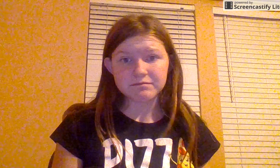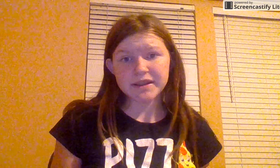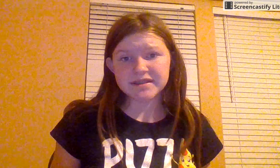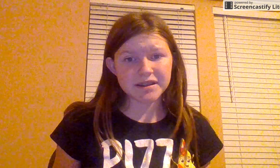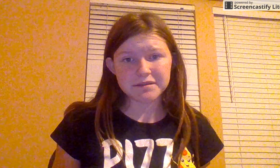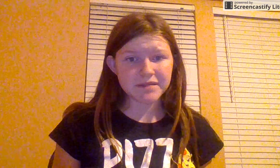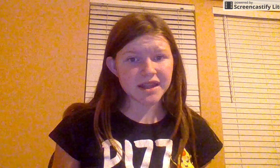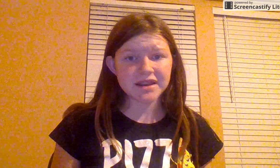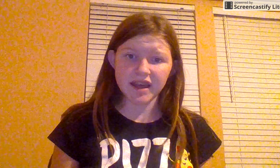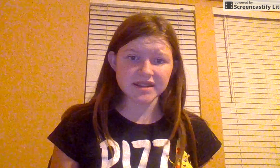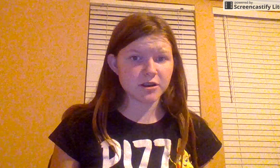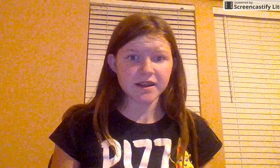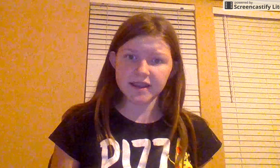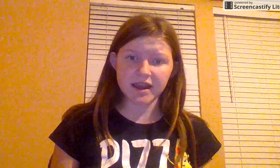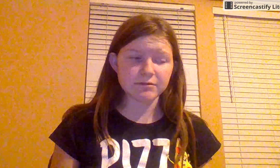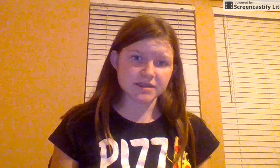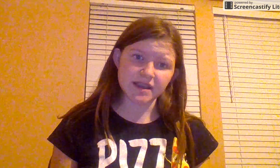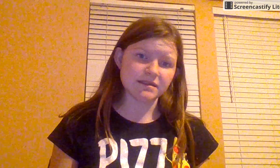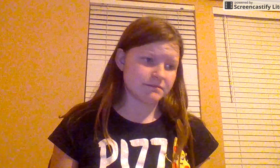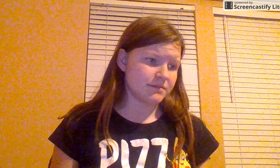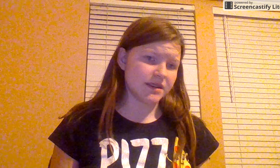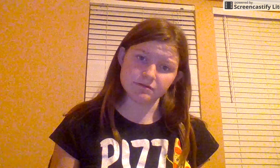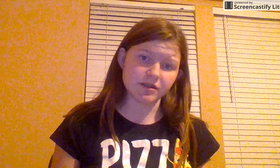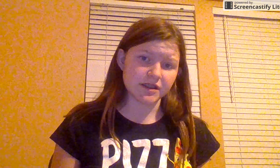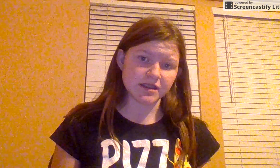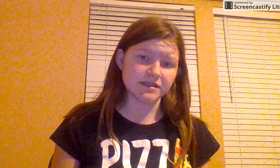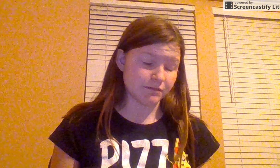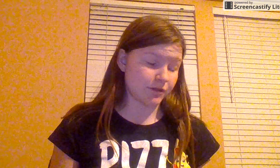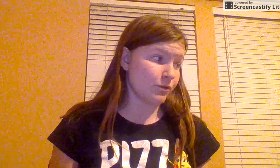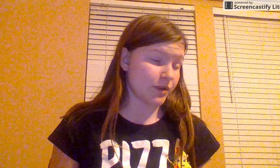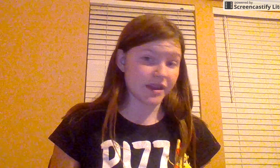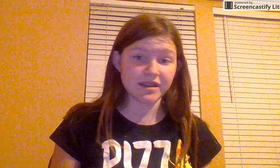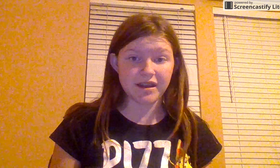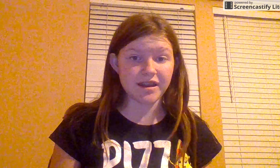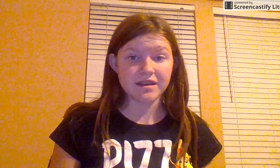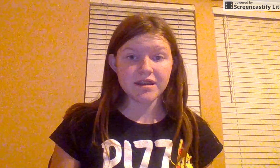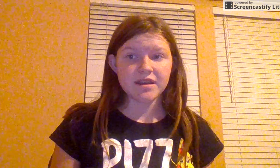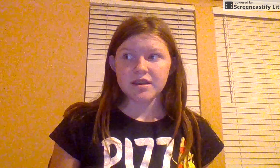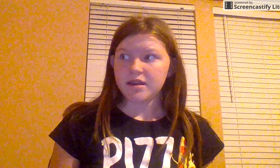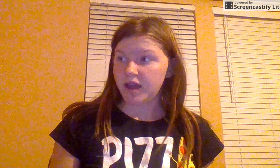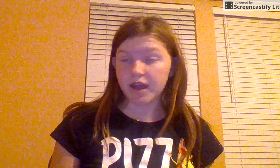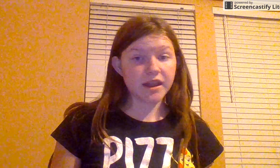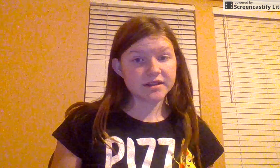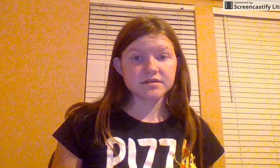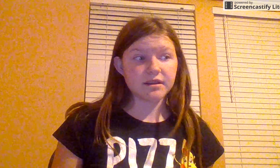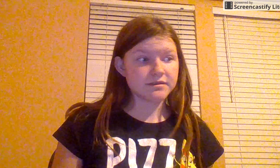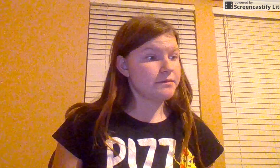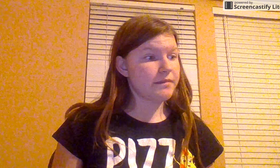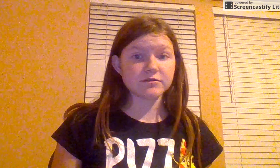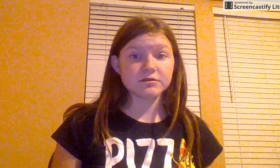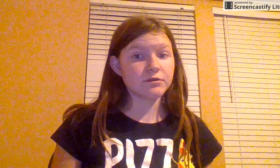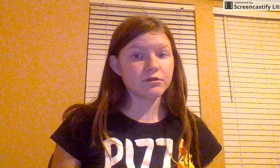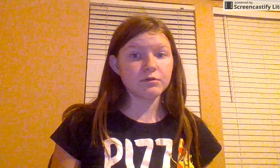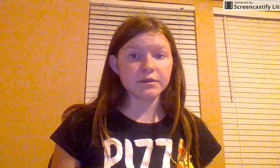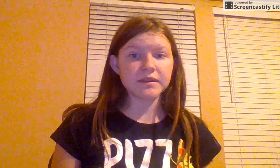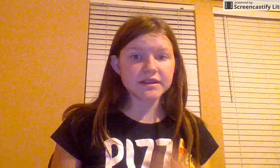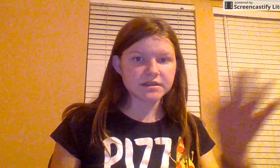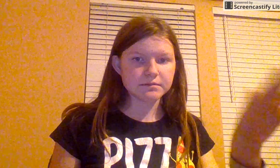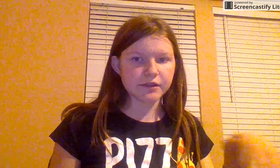basically. And I started hanging out with this kid, and he's a really good, cool kid. And I, I like to talk to him after school. We meet by the